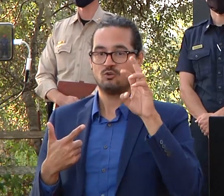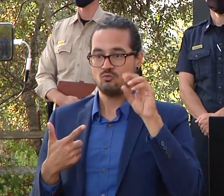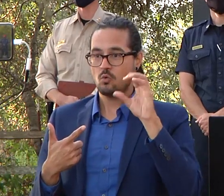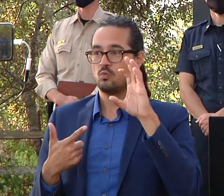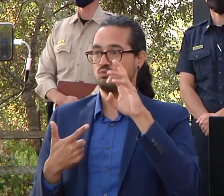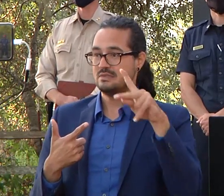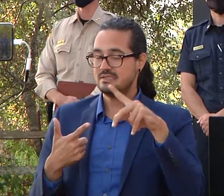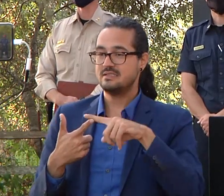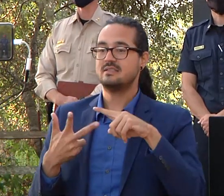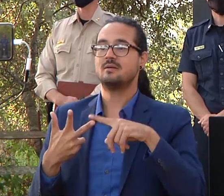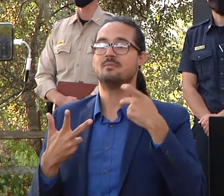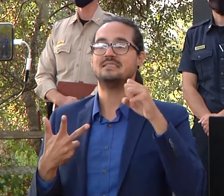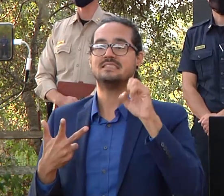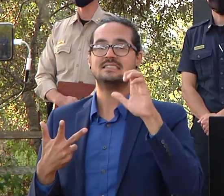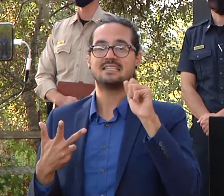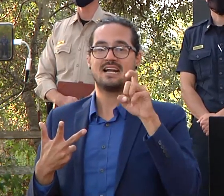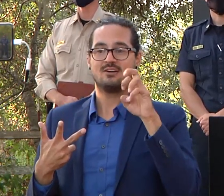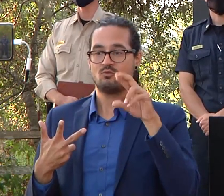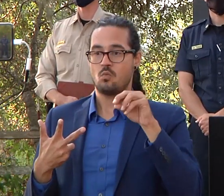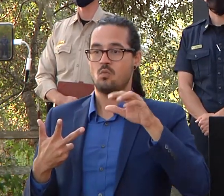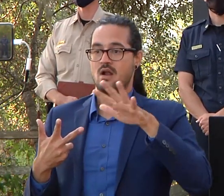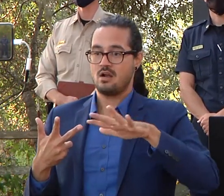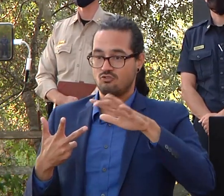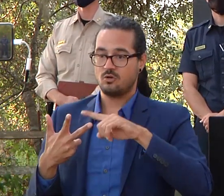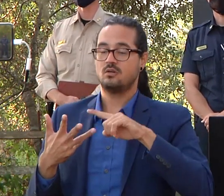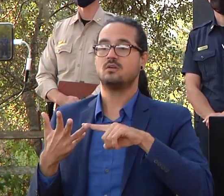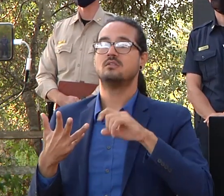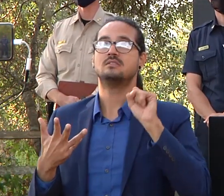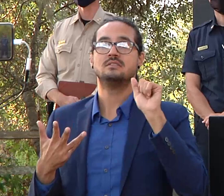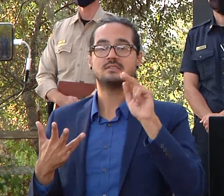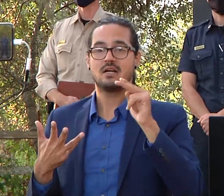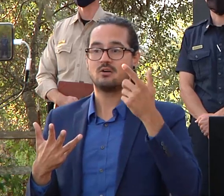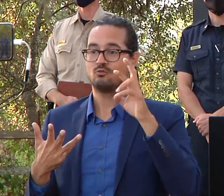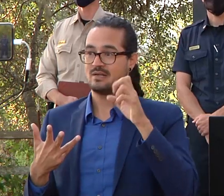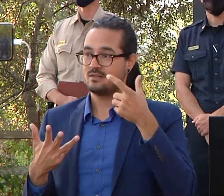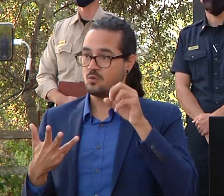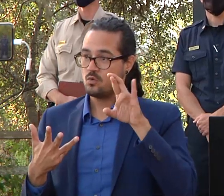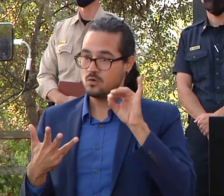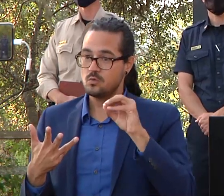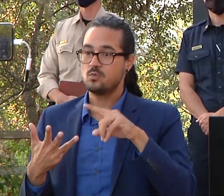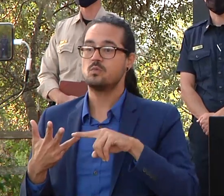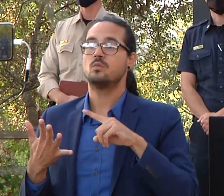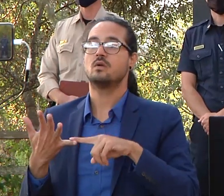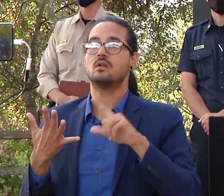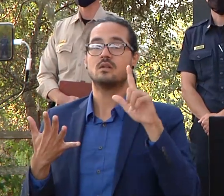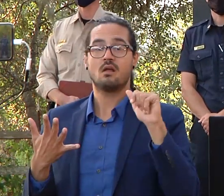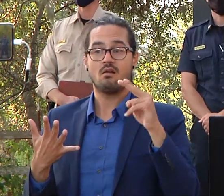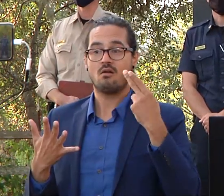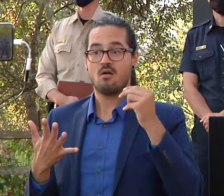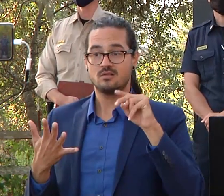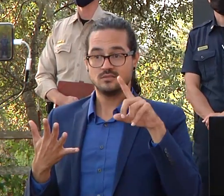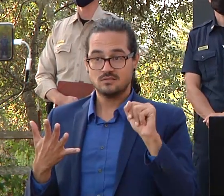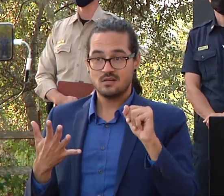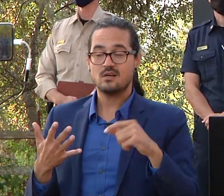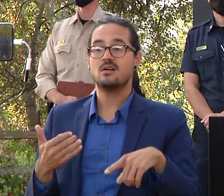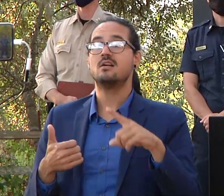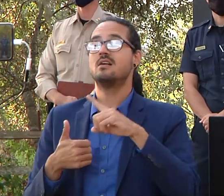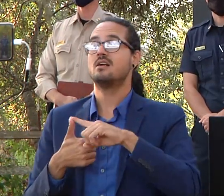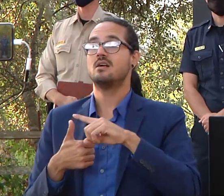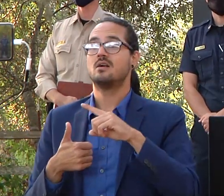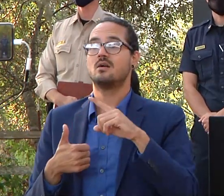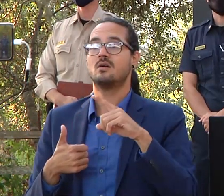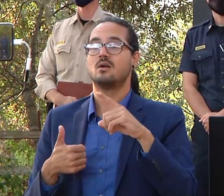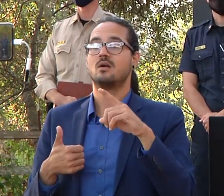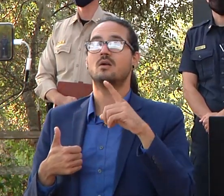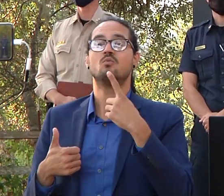gregorio la honda red barn and langley hill russian ridge open